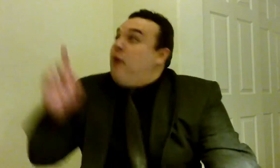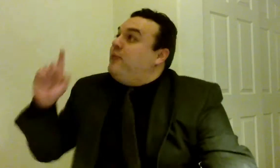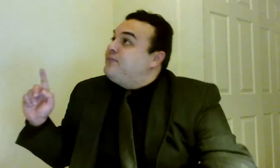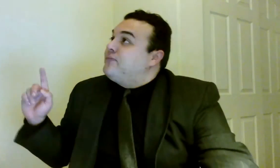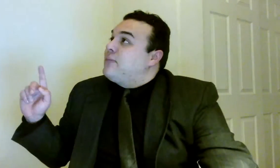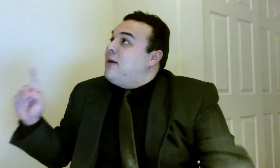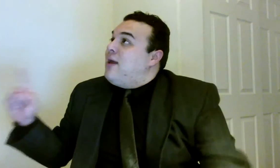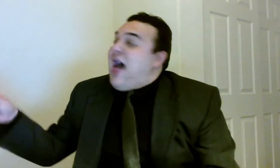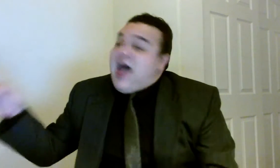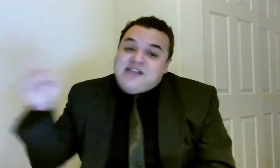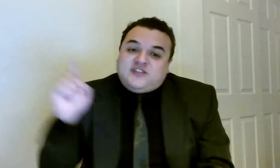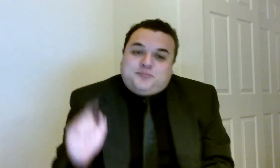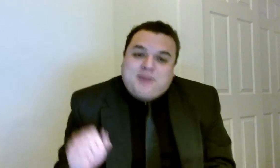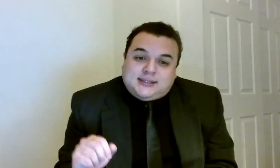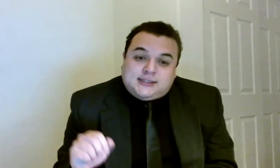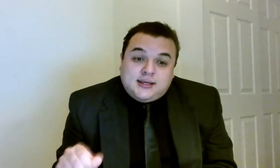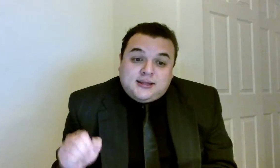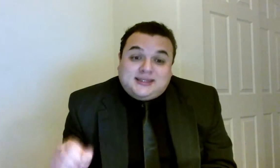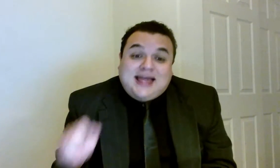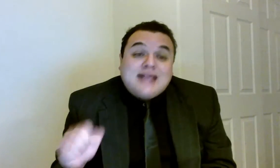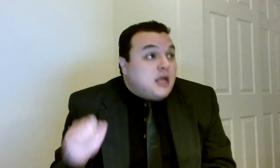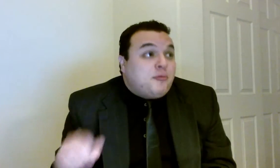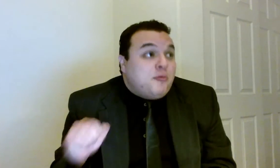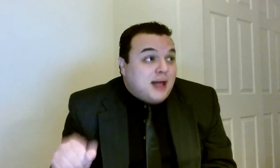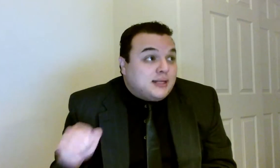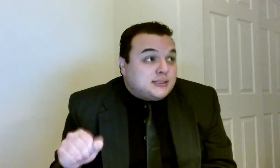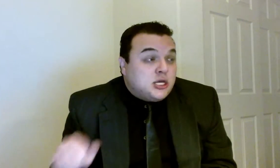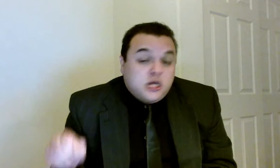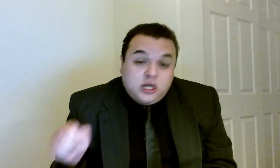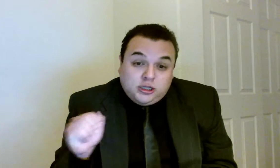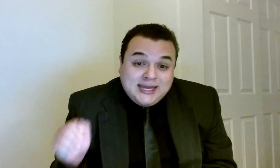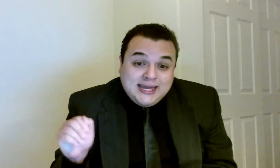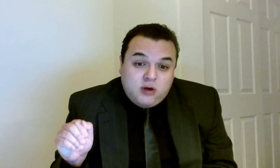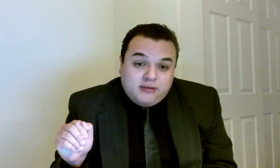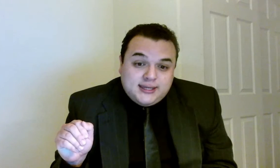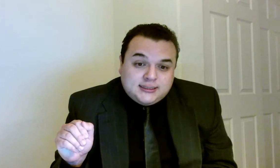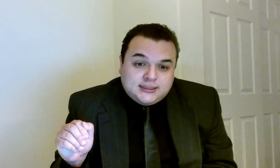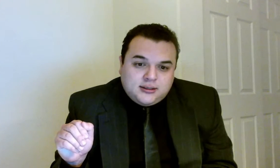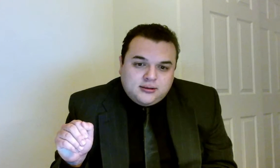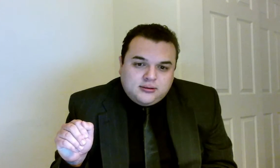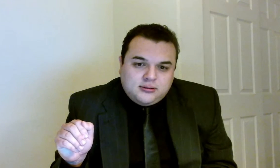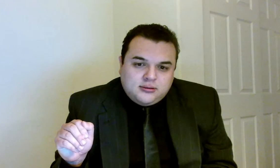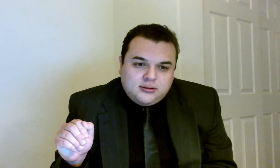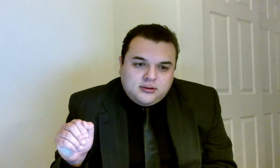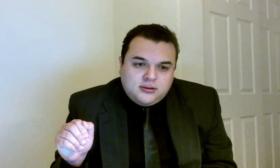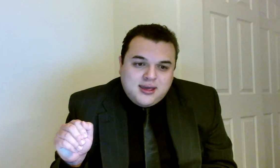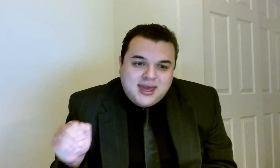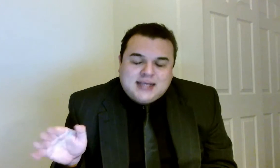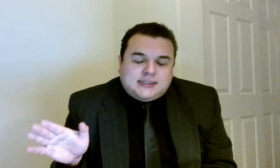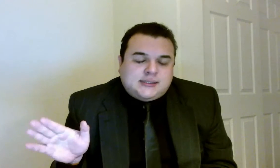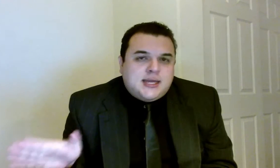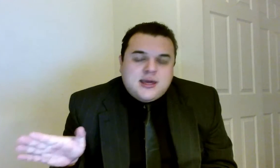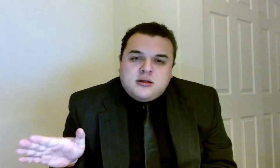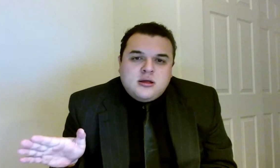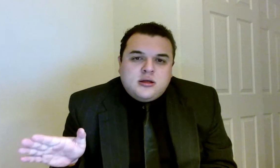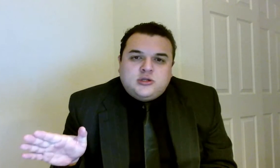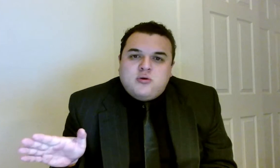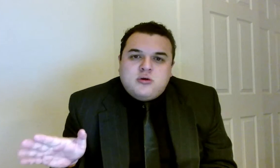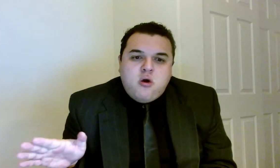Now, I've spent the last couple months looking into all this, and I still don't know